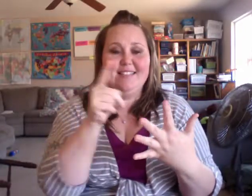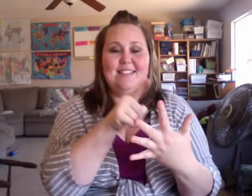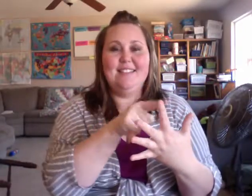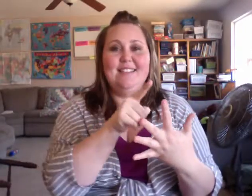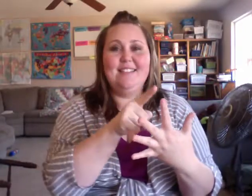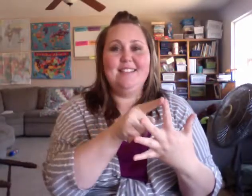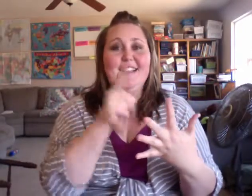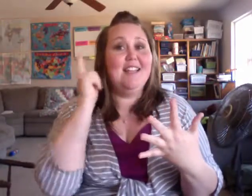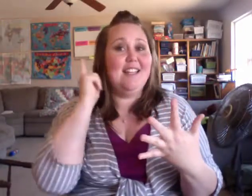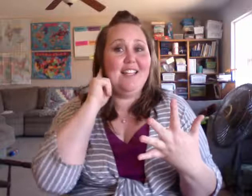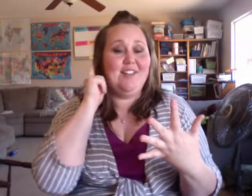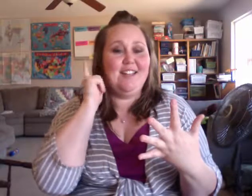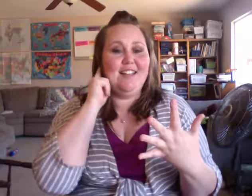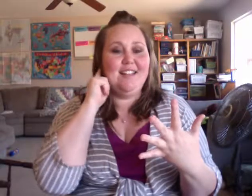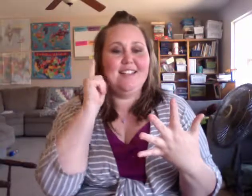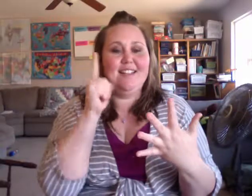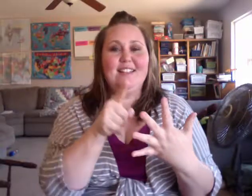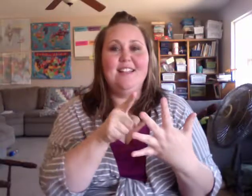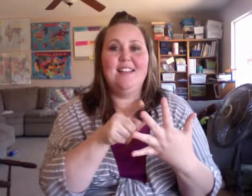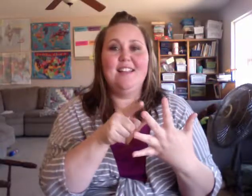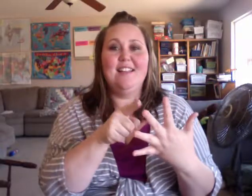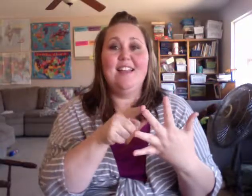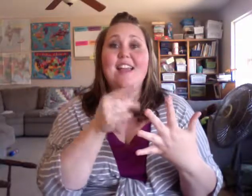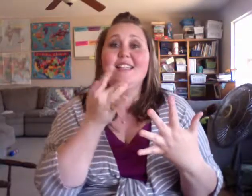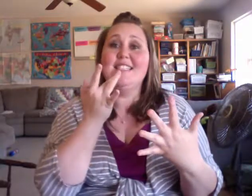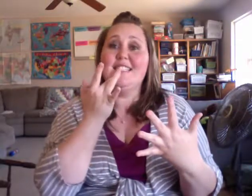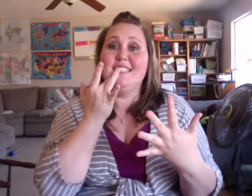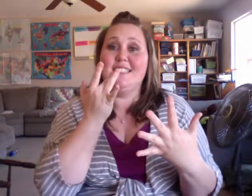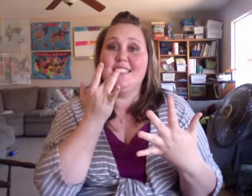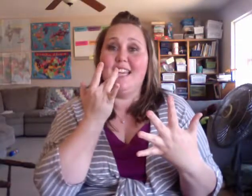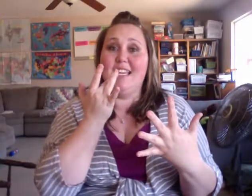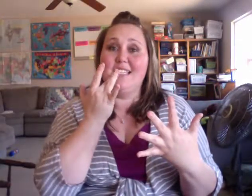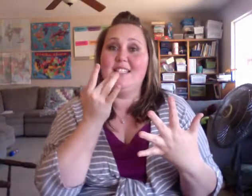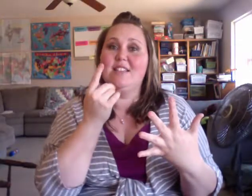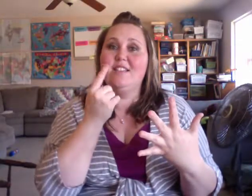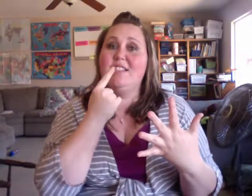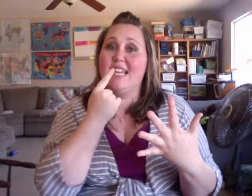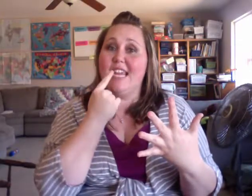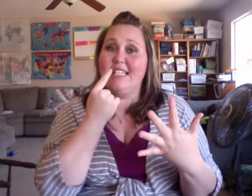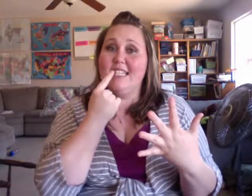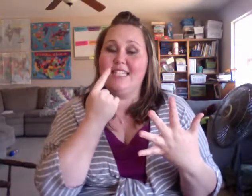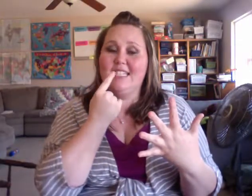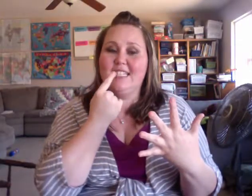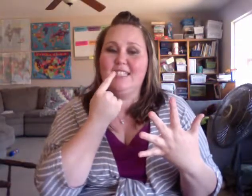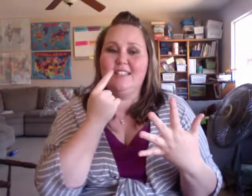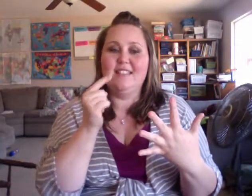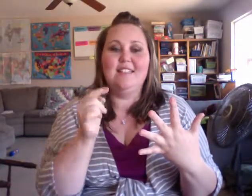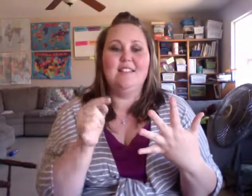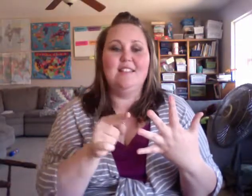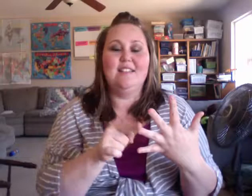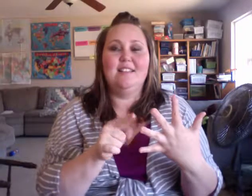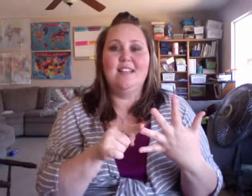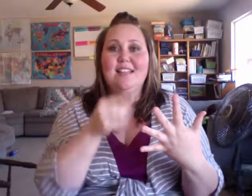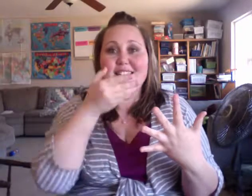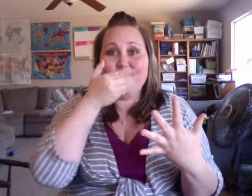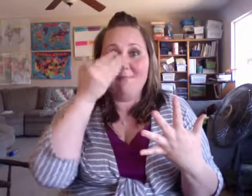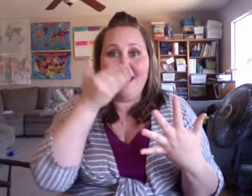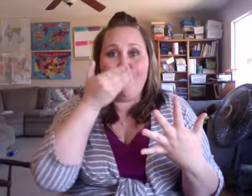hearing, taste, taste, smell,